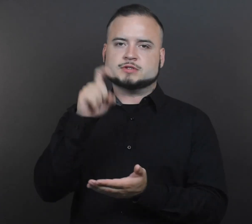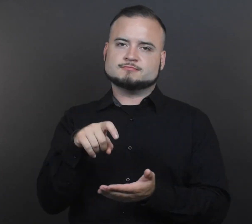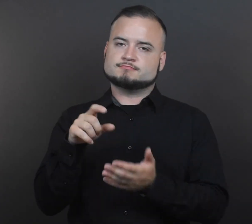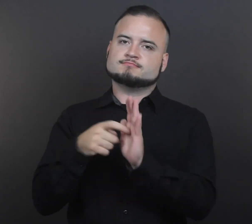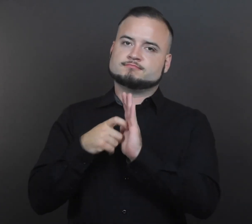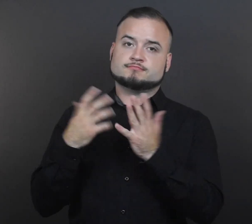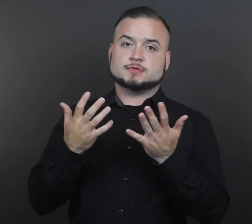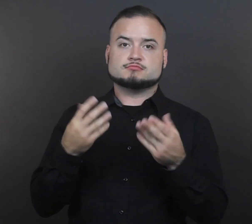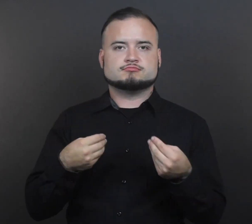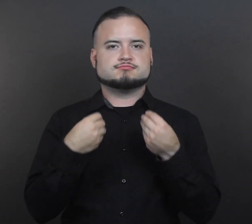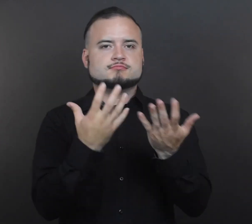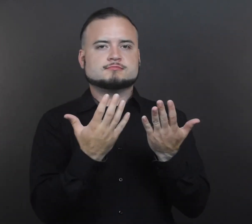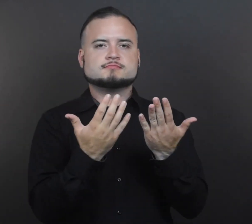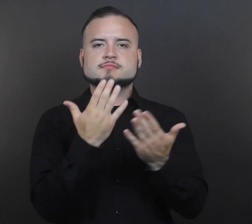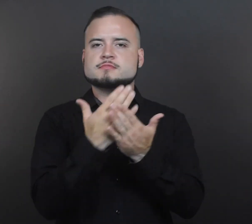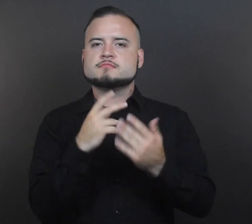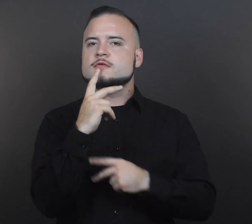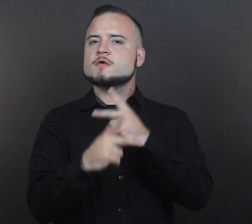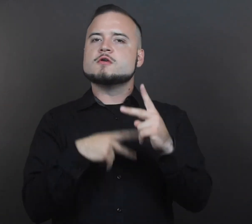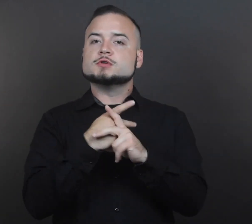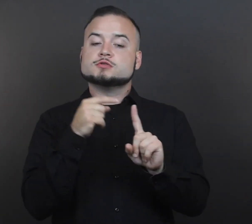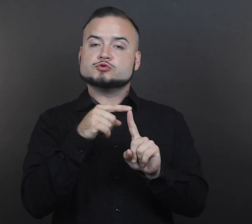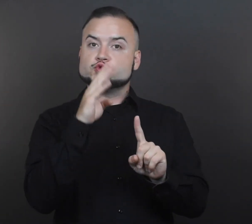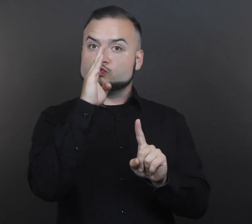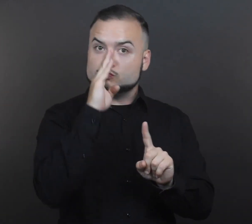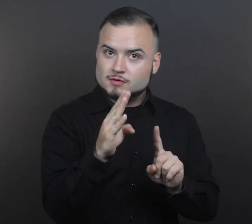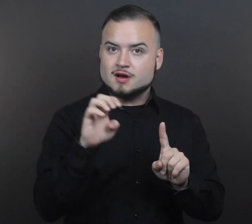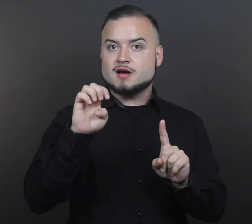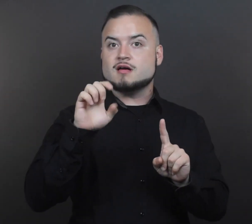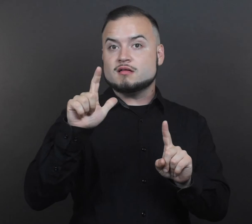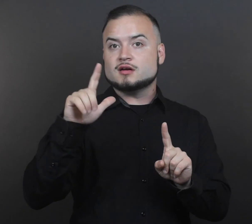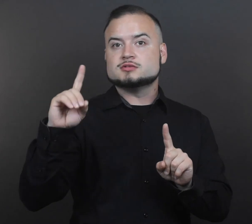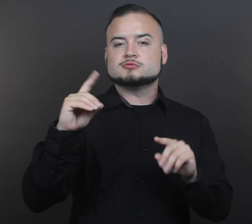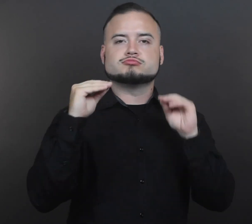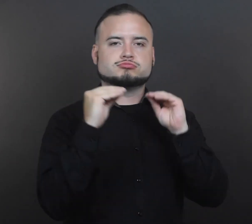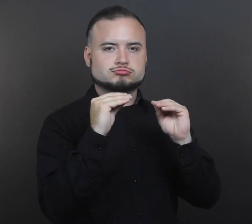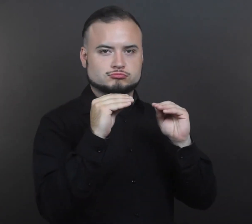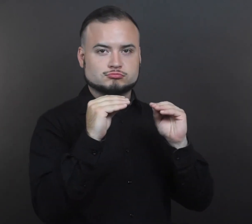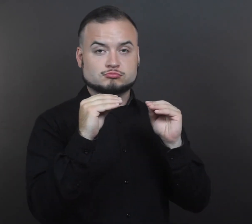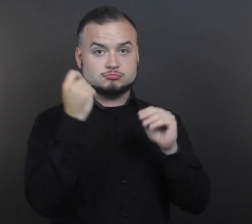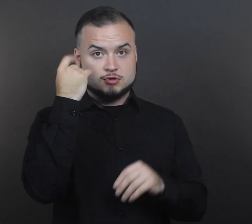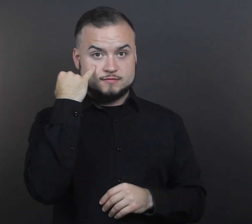need to provide some form of direct ELD instruction if the student is reported in